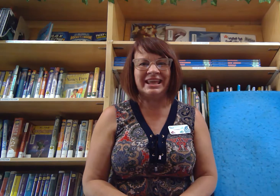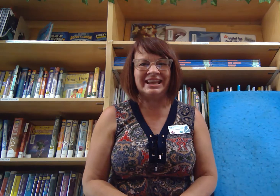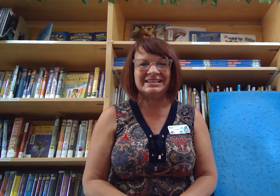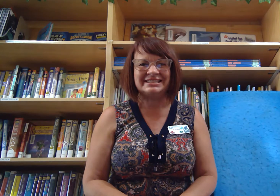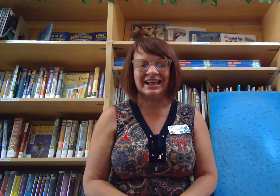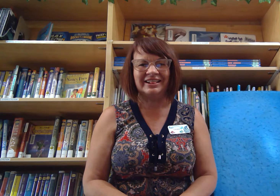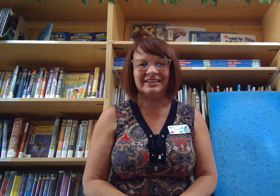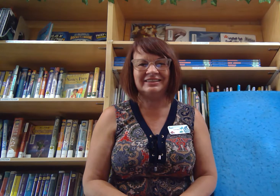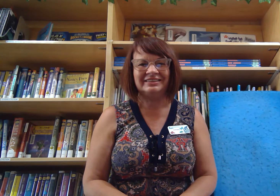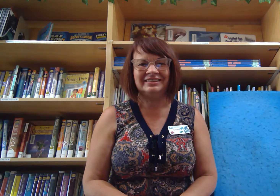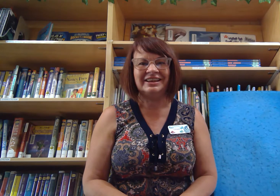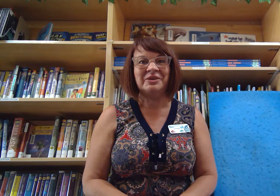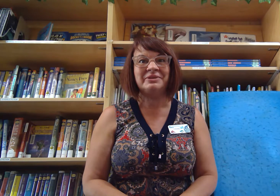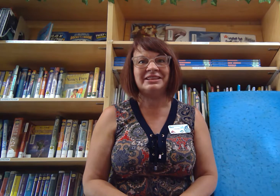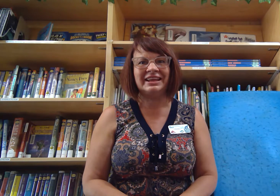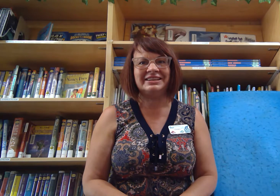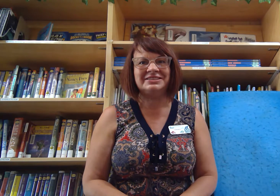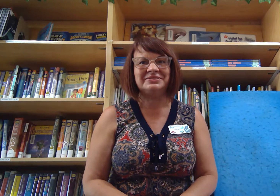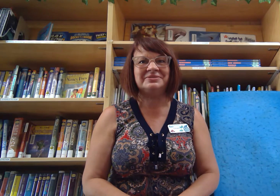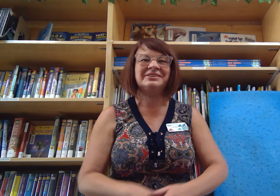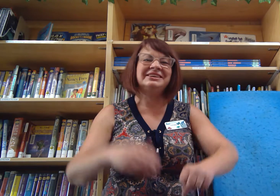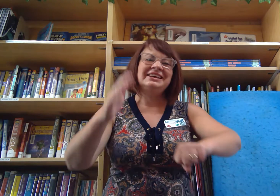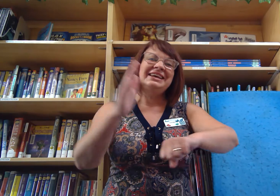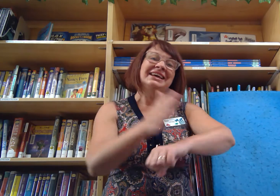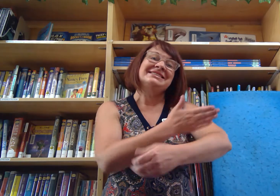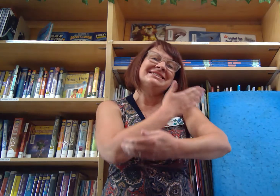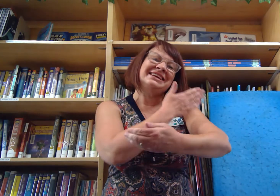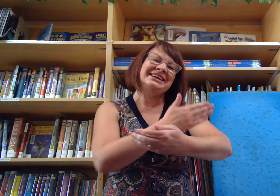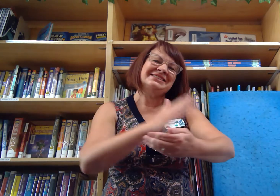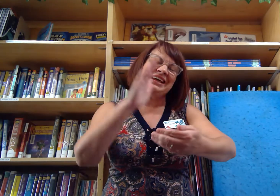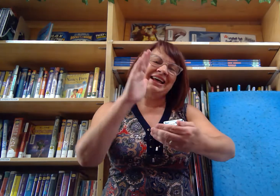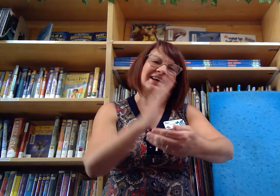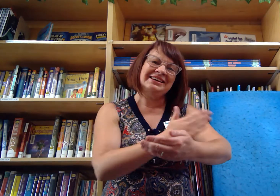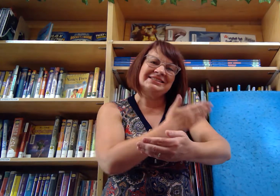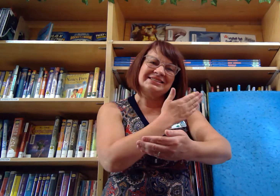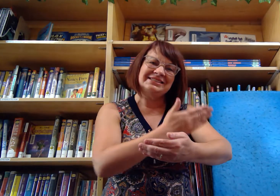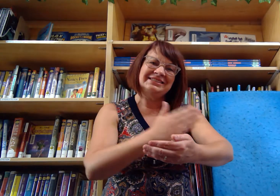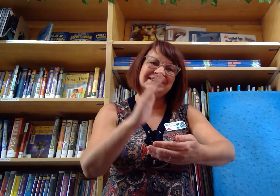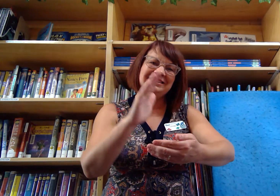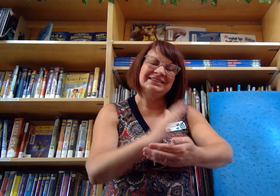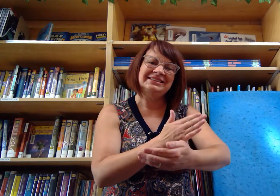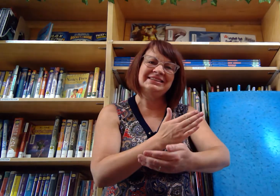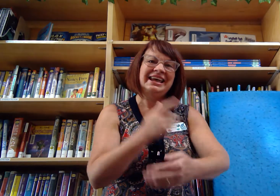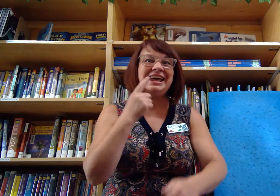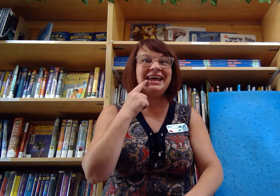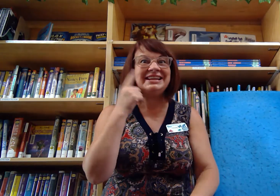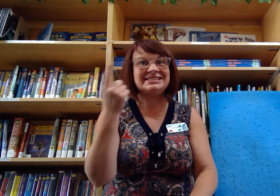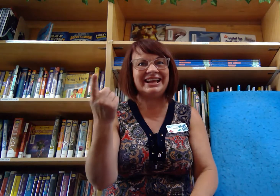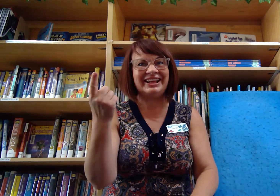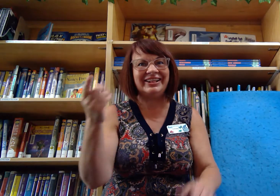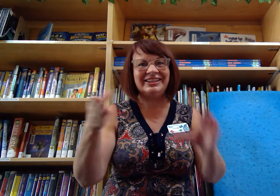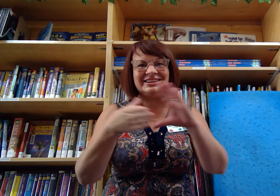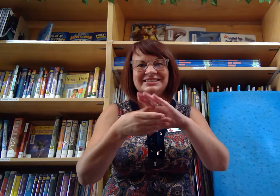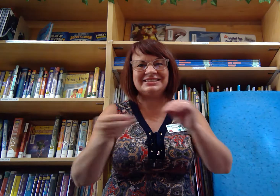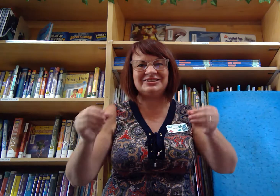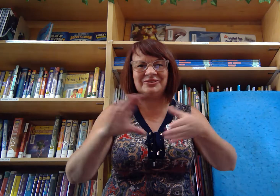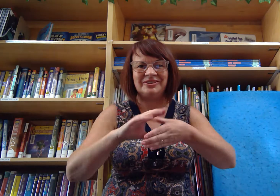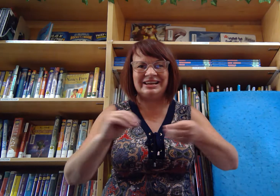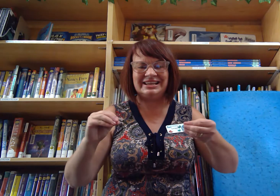ASL. We like to sing songs and tell stories,